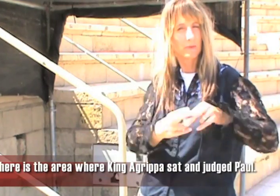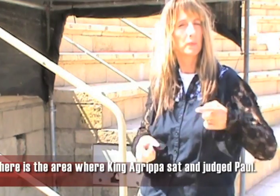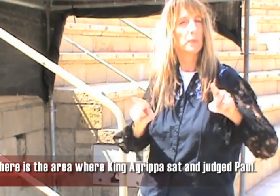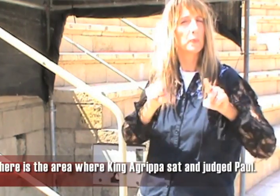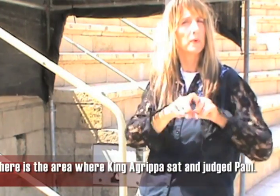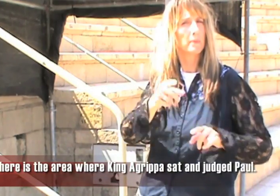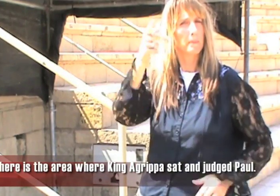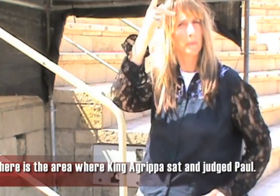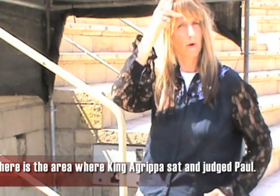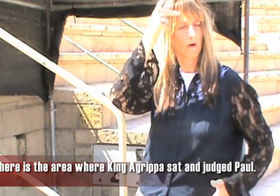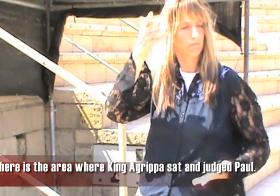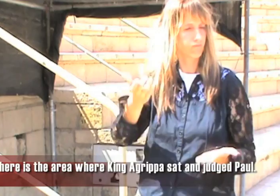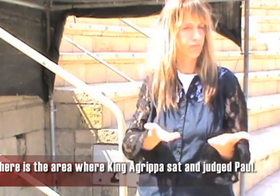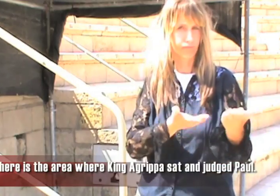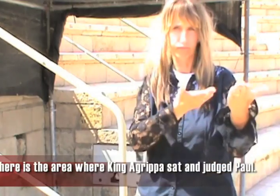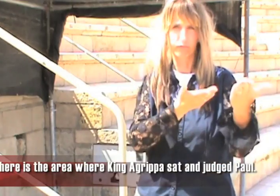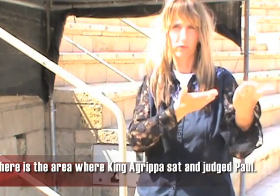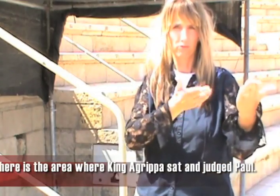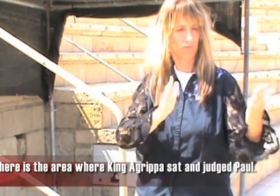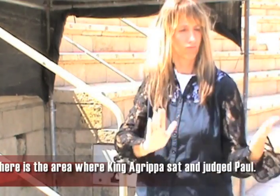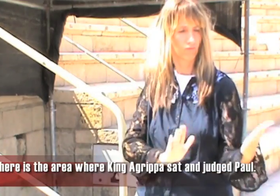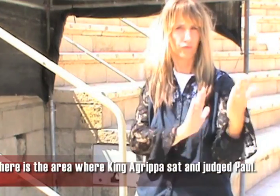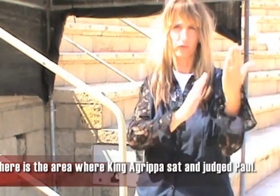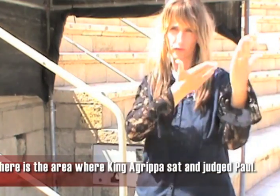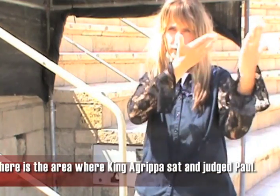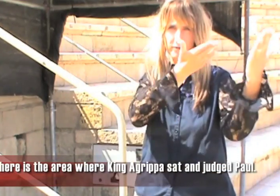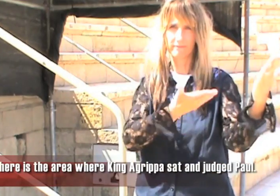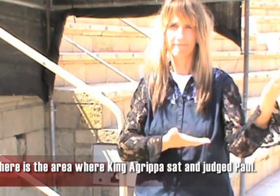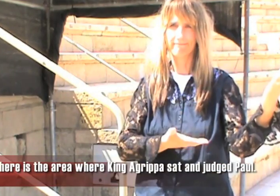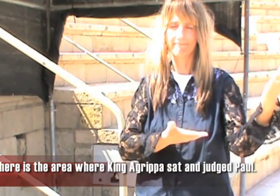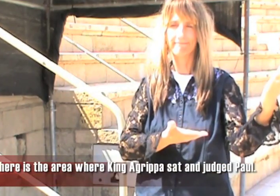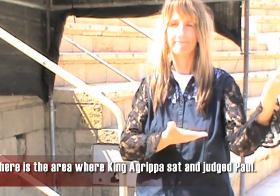when Paul was brought before him.